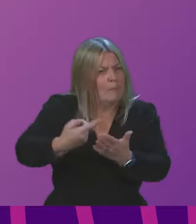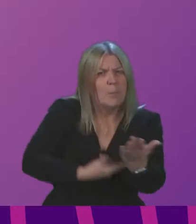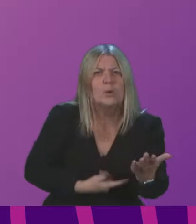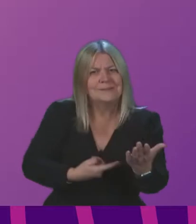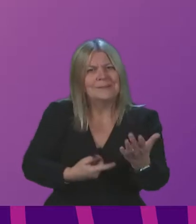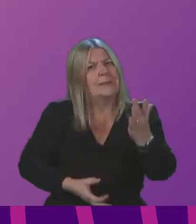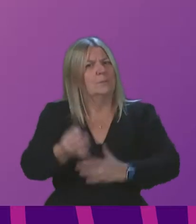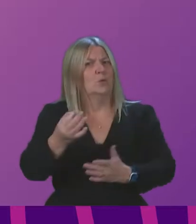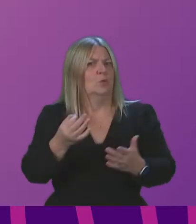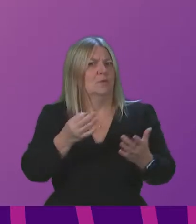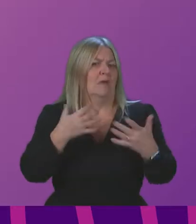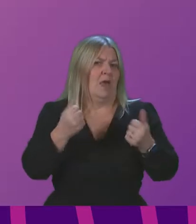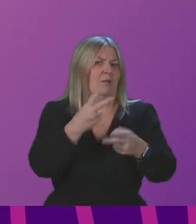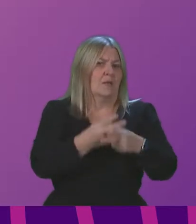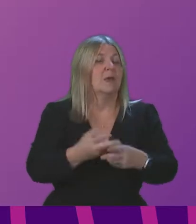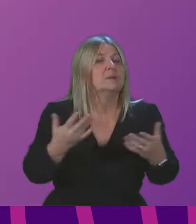for generations to come.